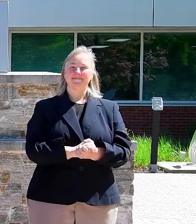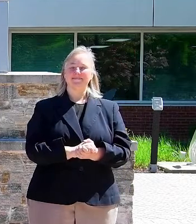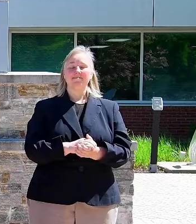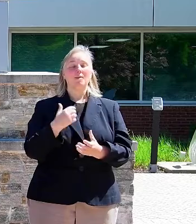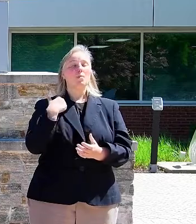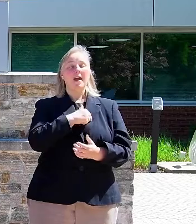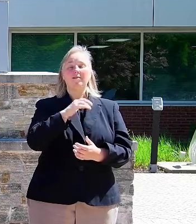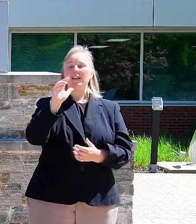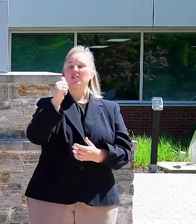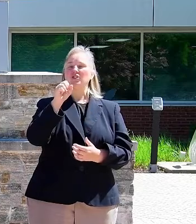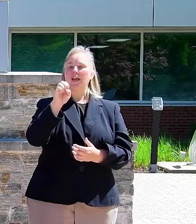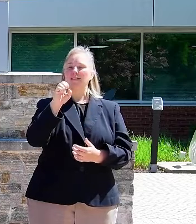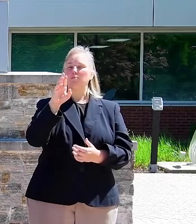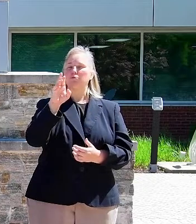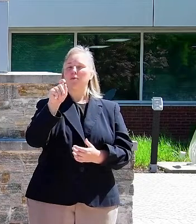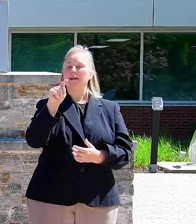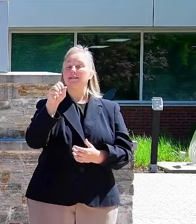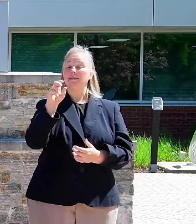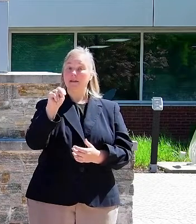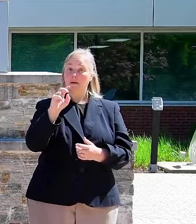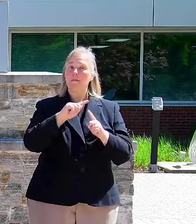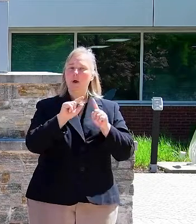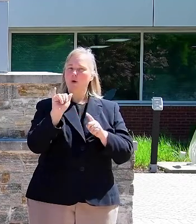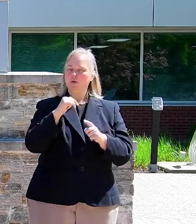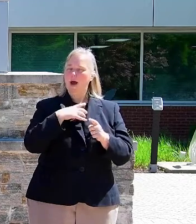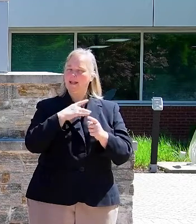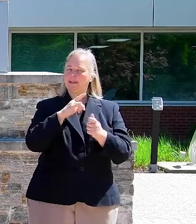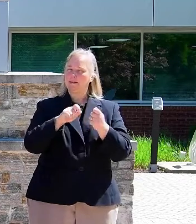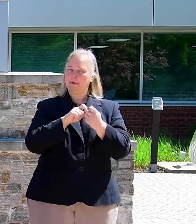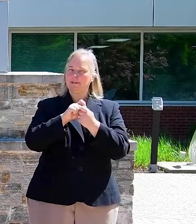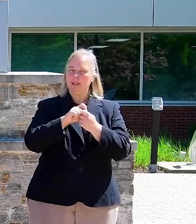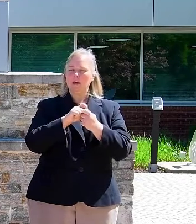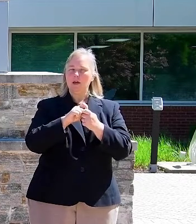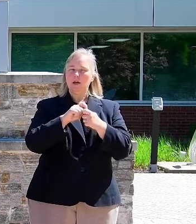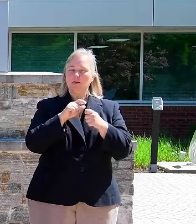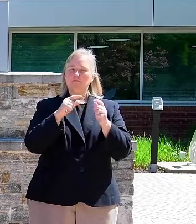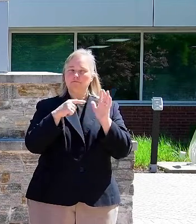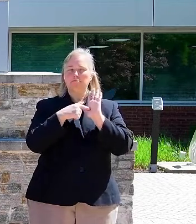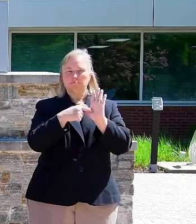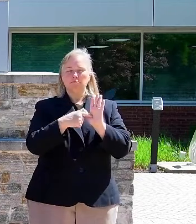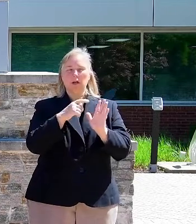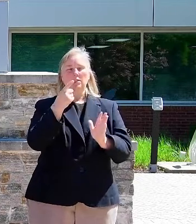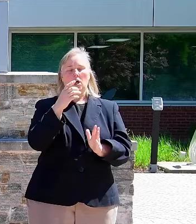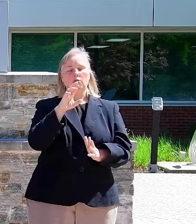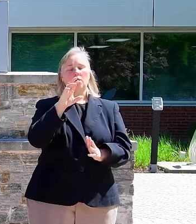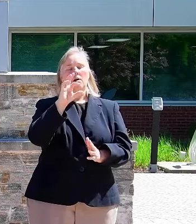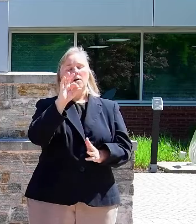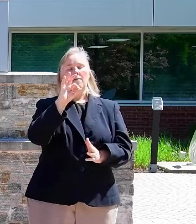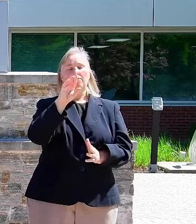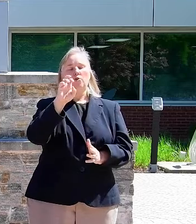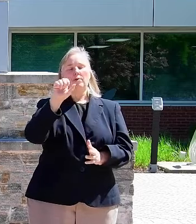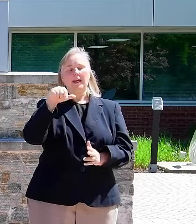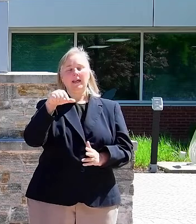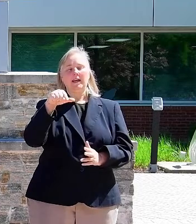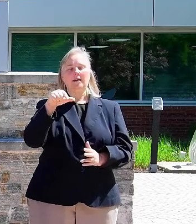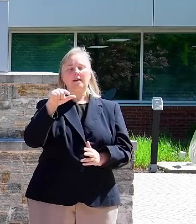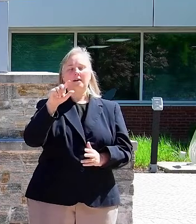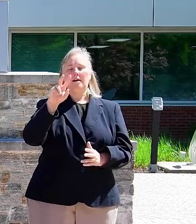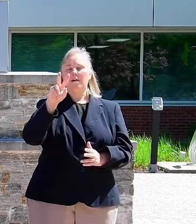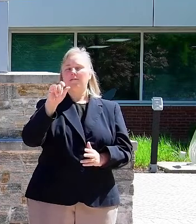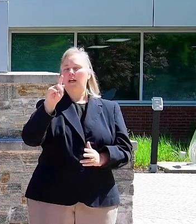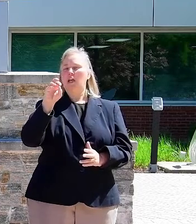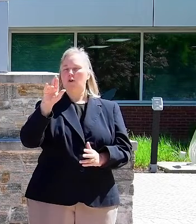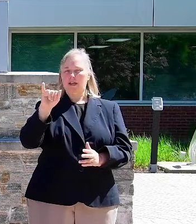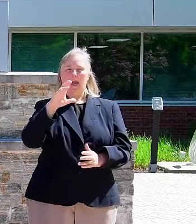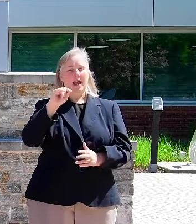We have Chase Brexton, but I also would like to specifically call out Dr. Fariba, Fakiri, and the Chase Brexton team.